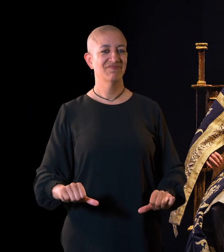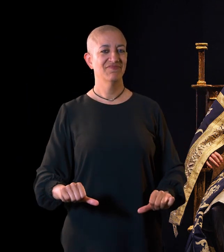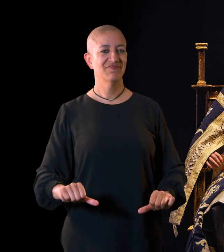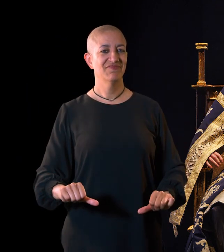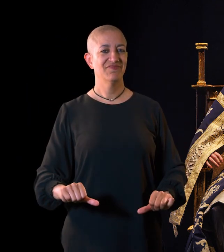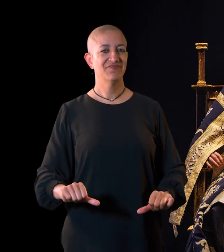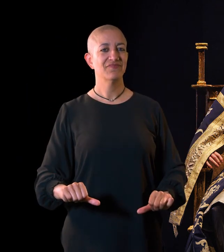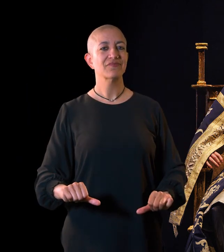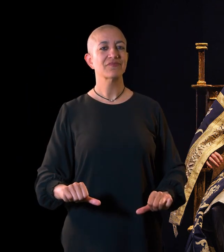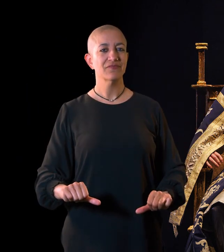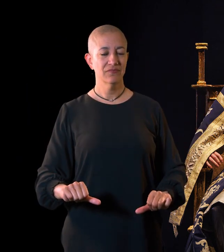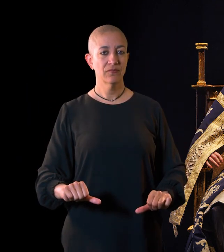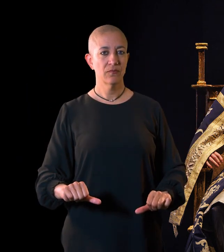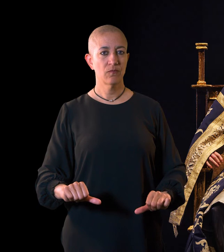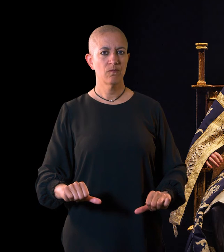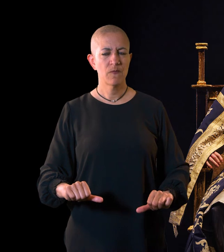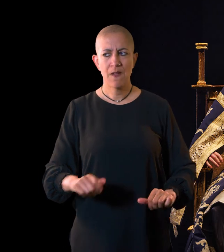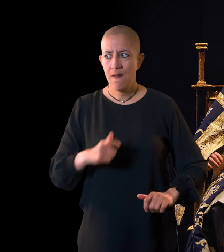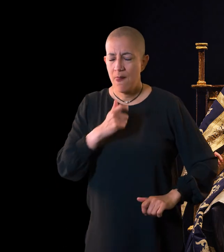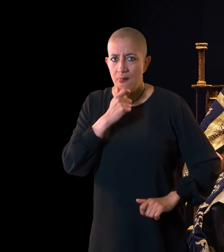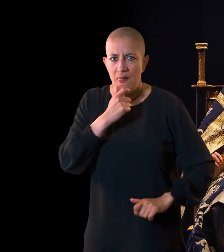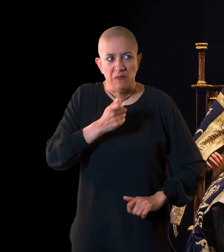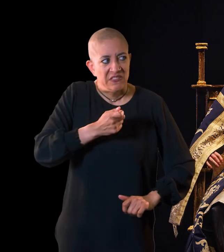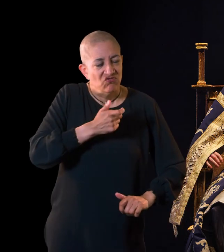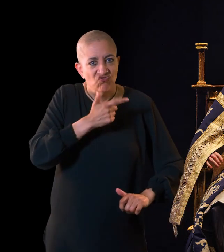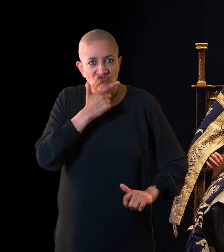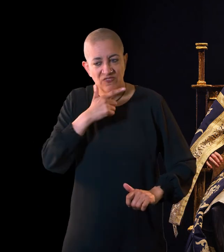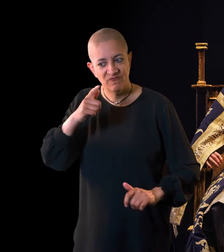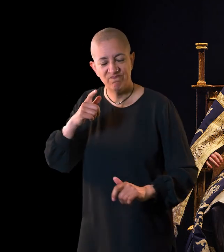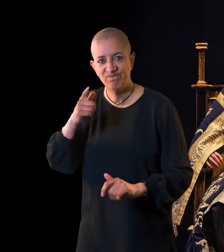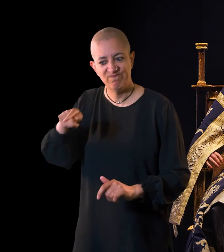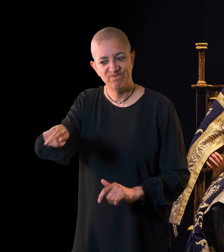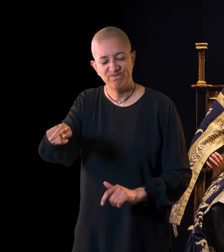To secure his position, Richard decides that the princes have to die.